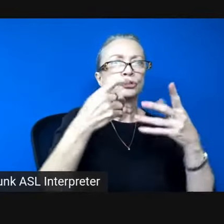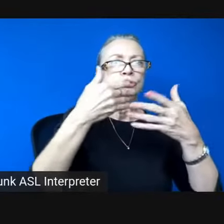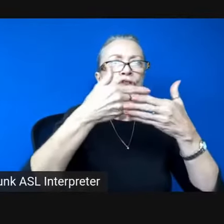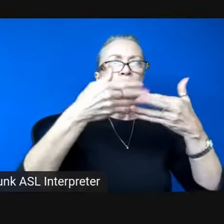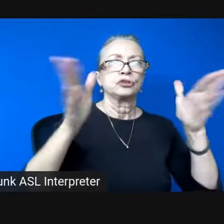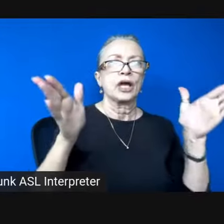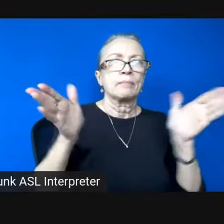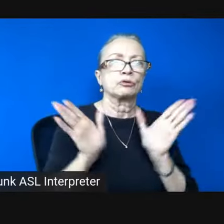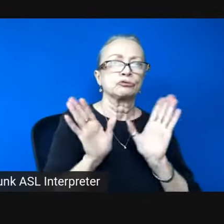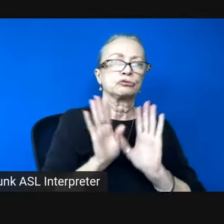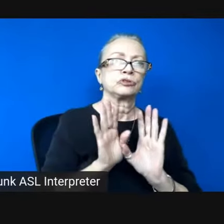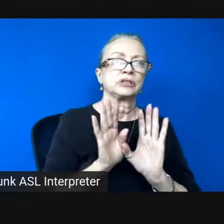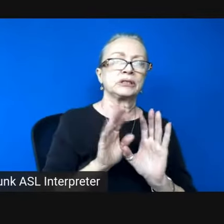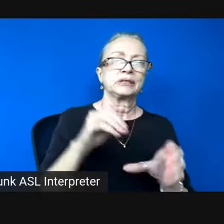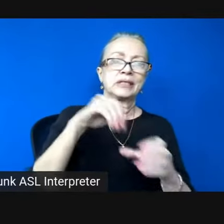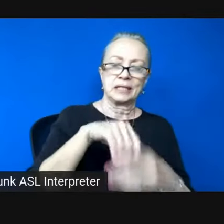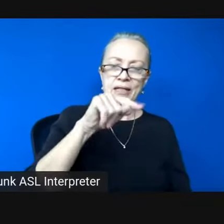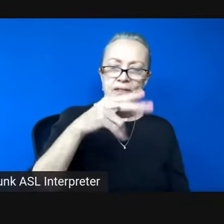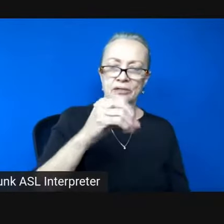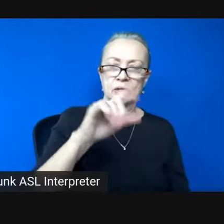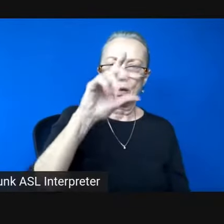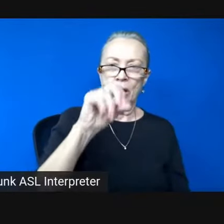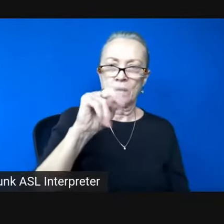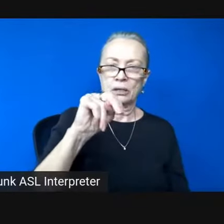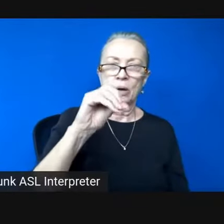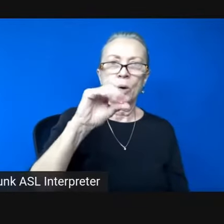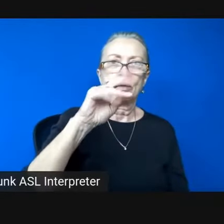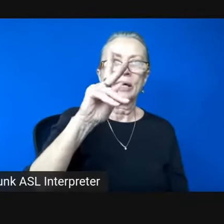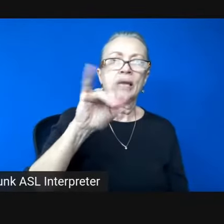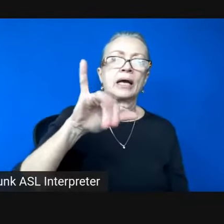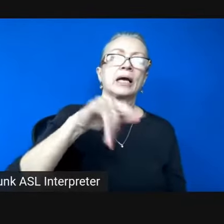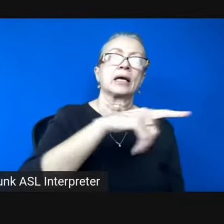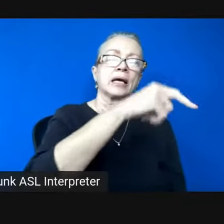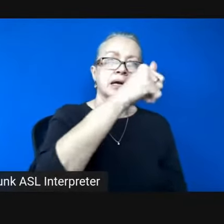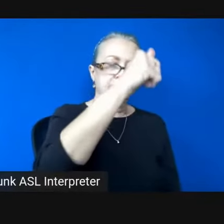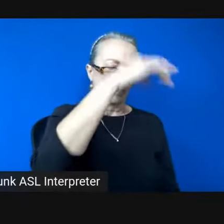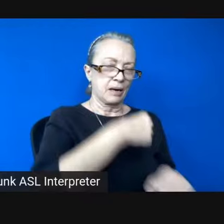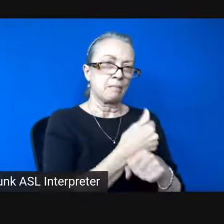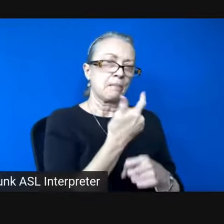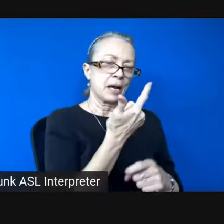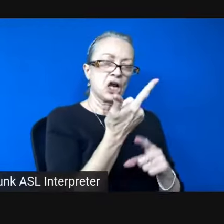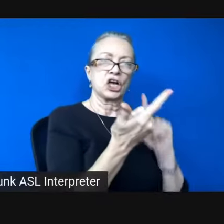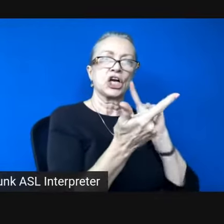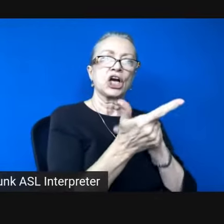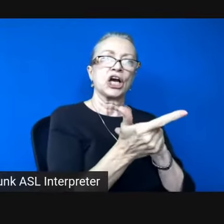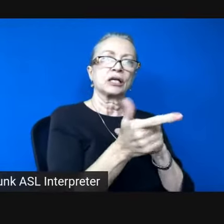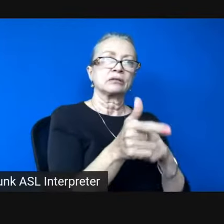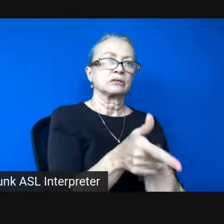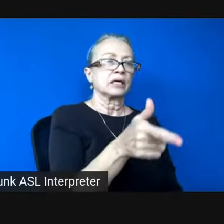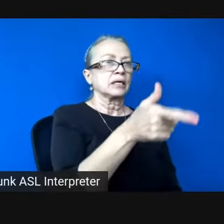in Thessaloniki the beach attendant made a gun of his hand and fired at him